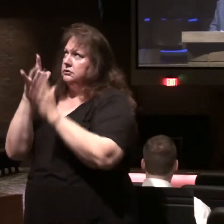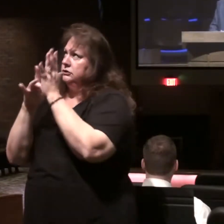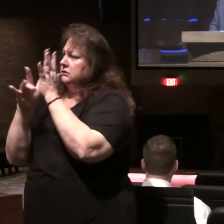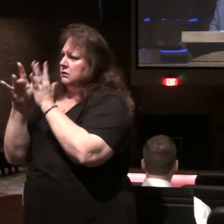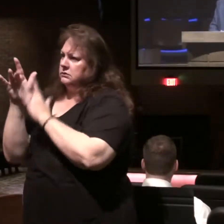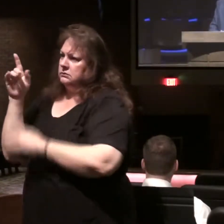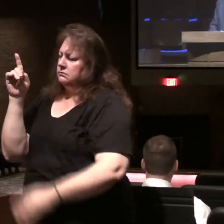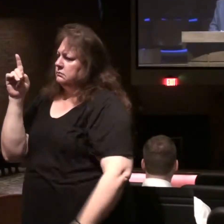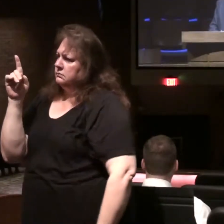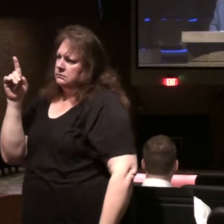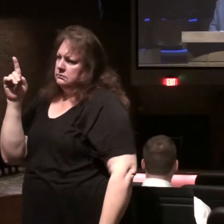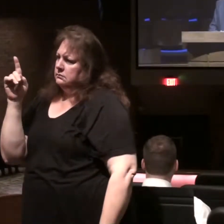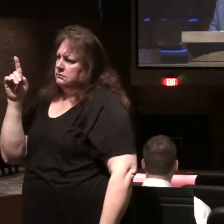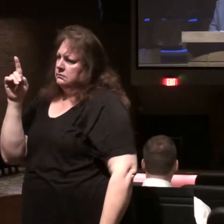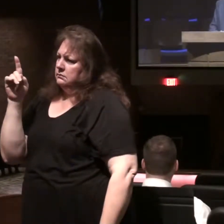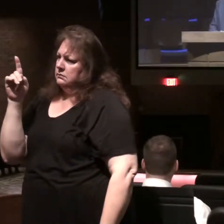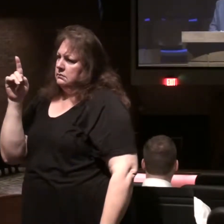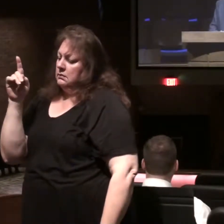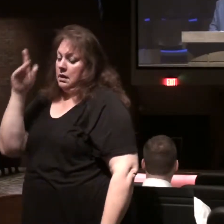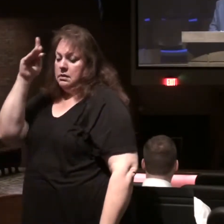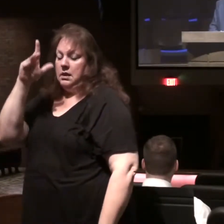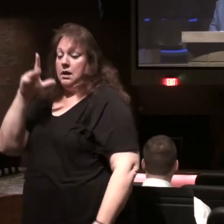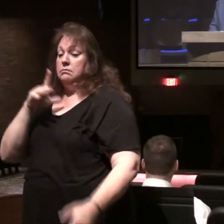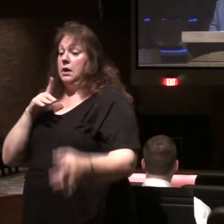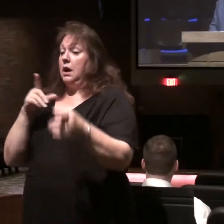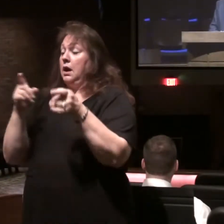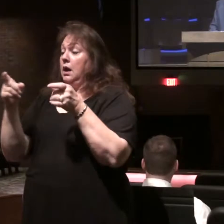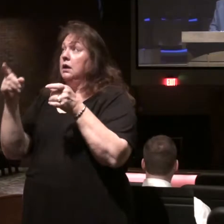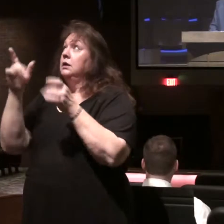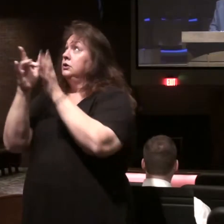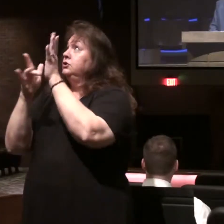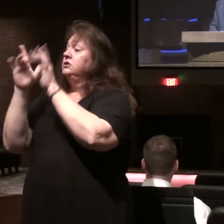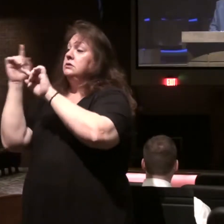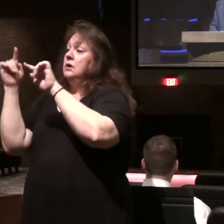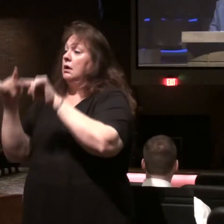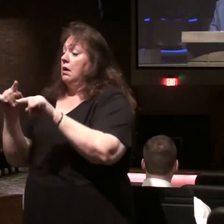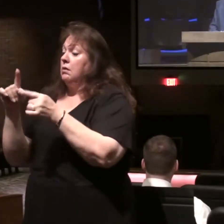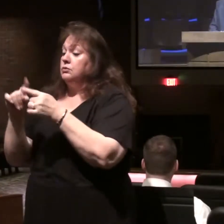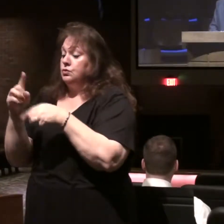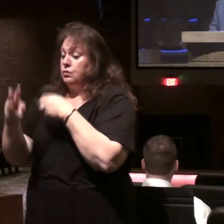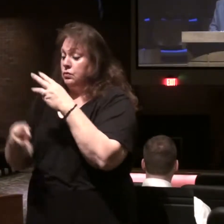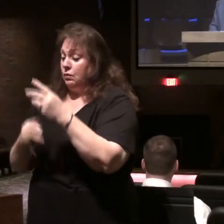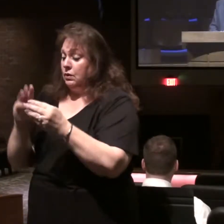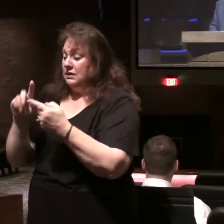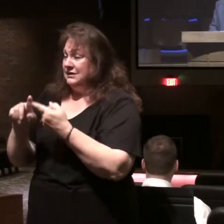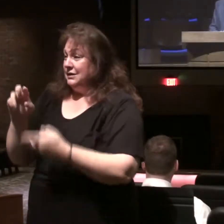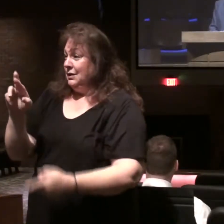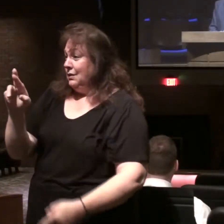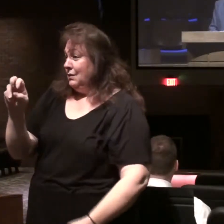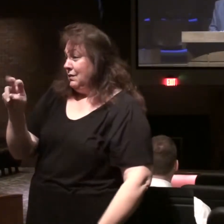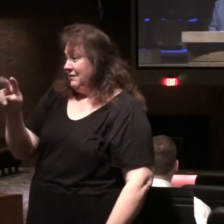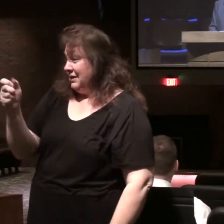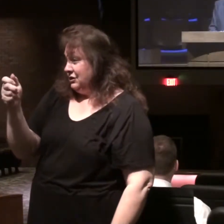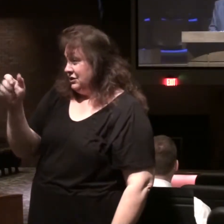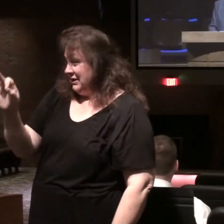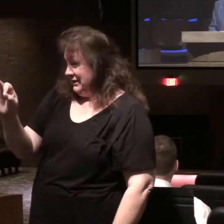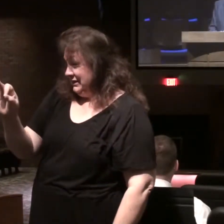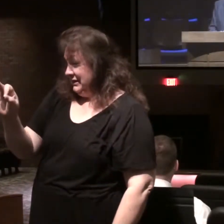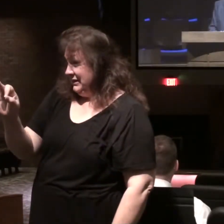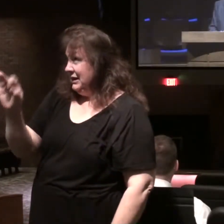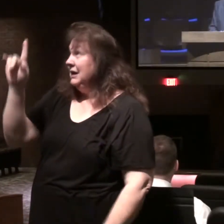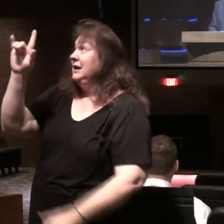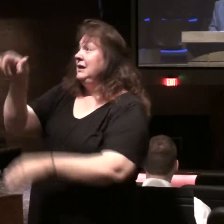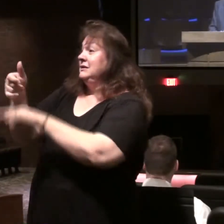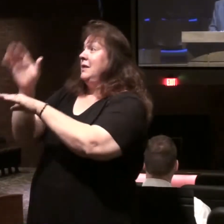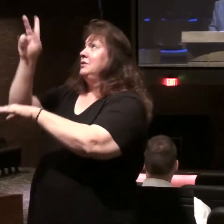He does not come to earth to rule until chapter 19. His kingdom is established in chapter 20